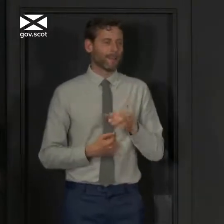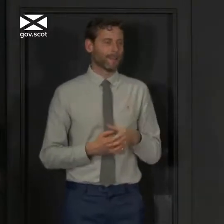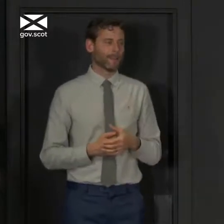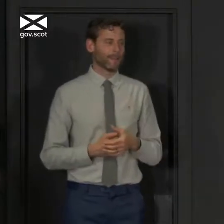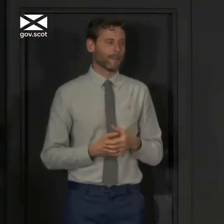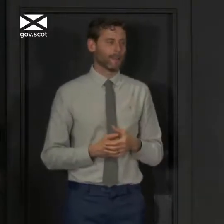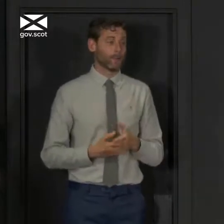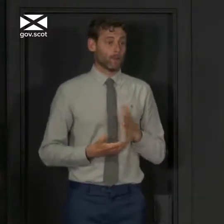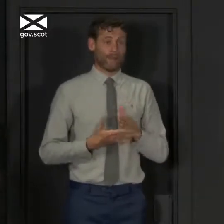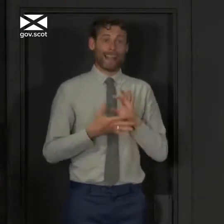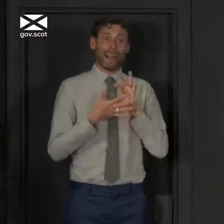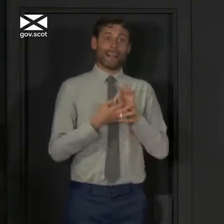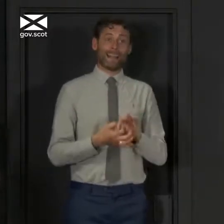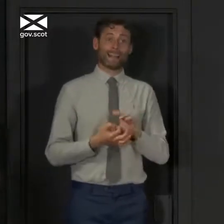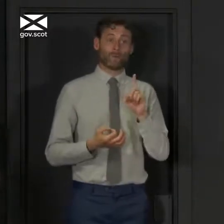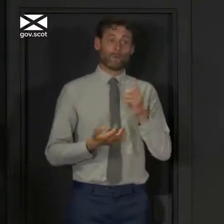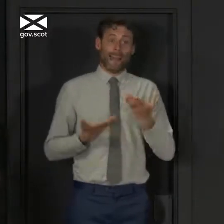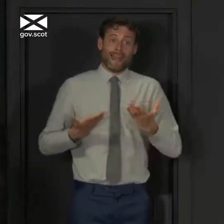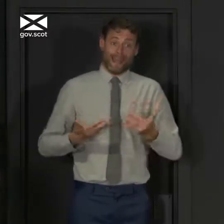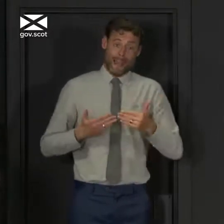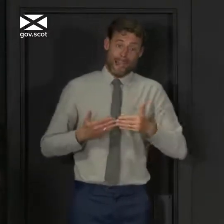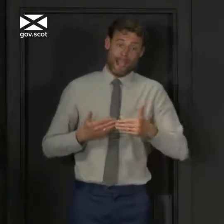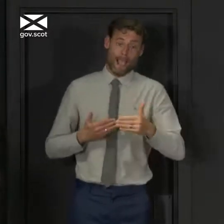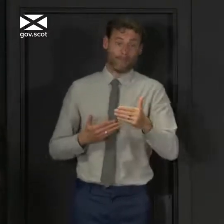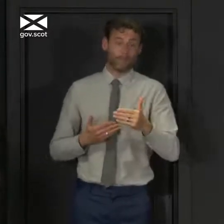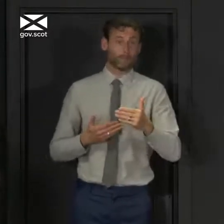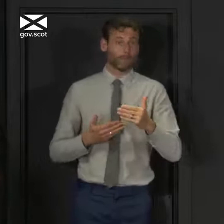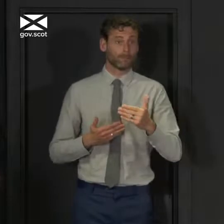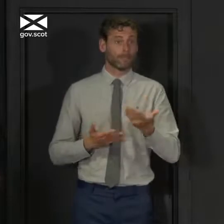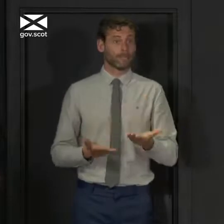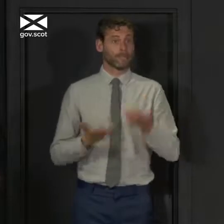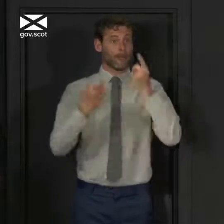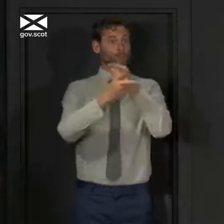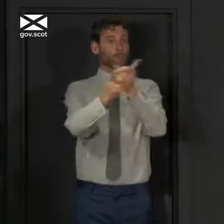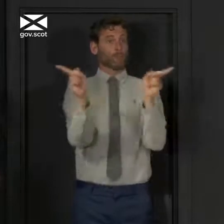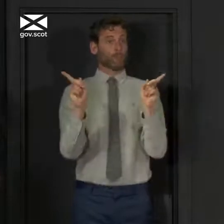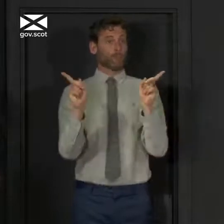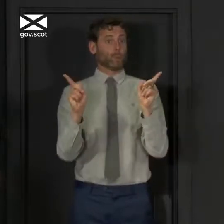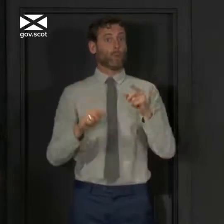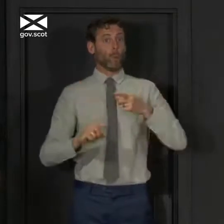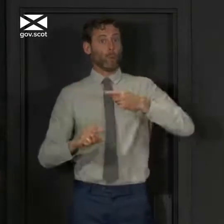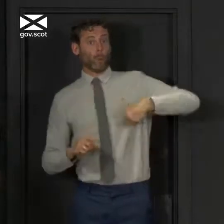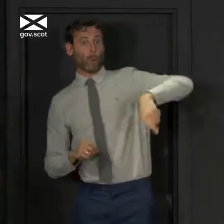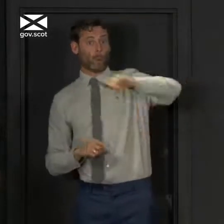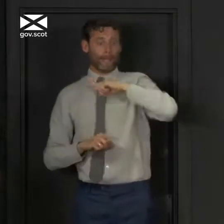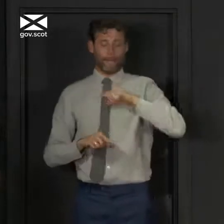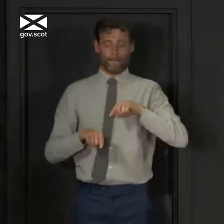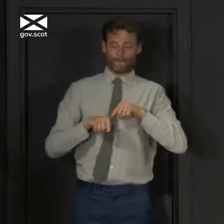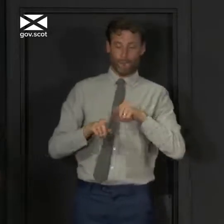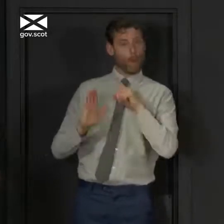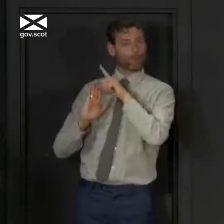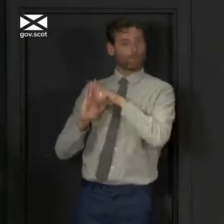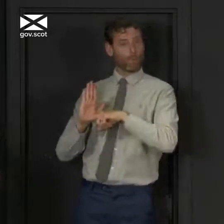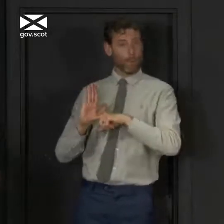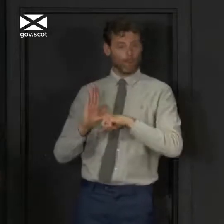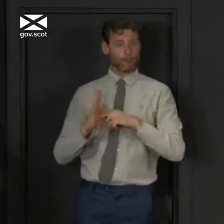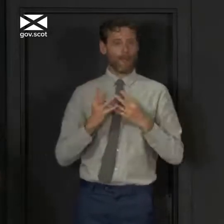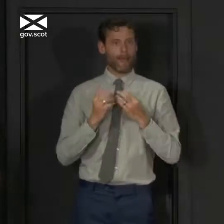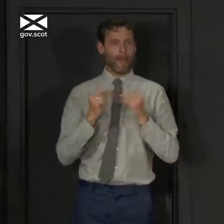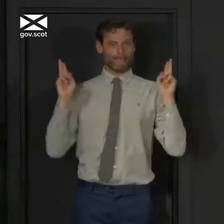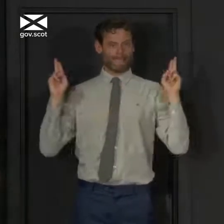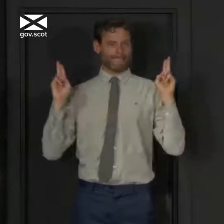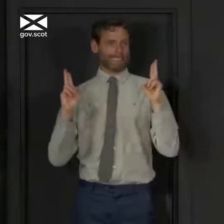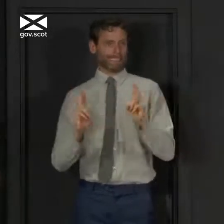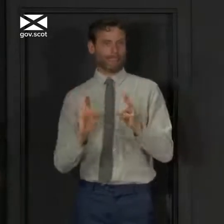extent right now, comes down to what we do. We've managed to make this progress because we've all complied with these rules. We can't live like this forever.